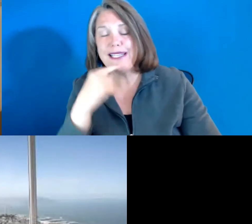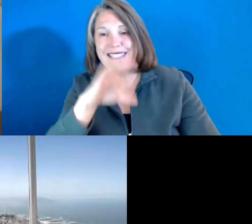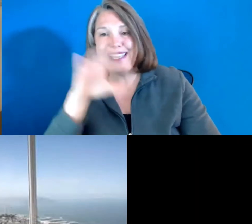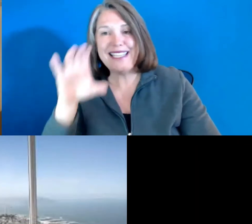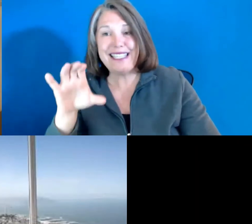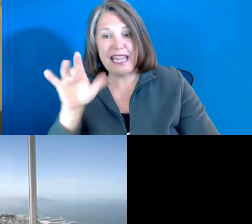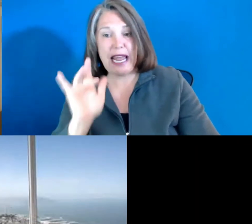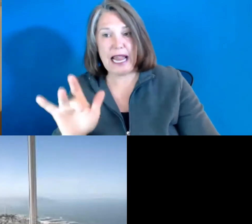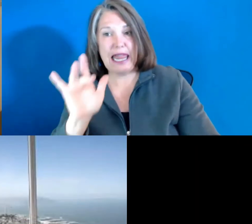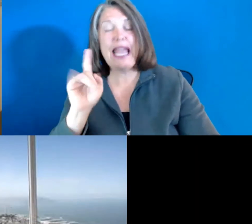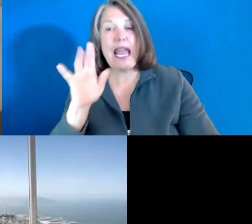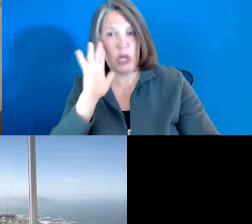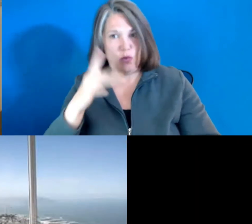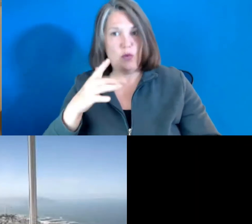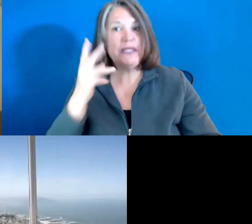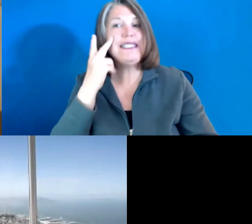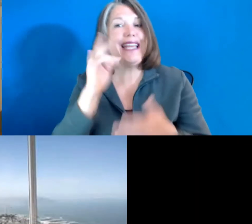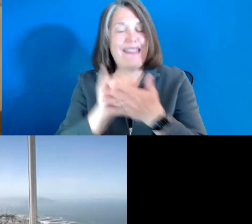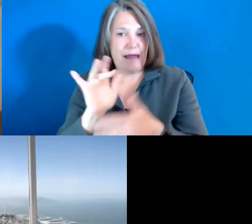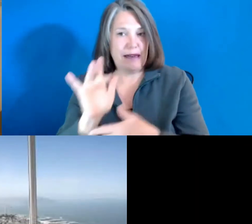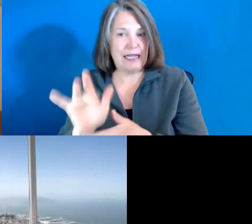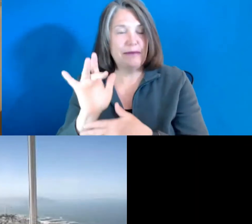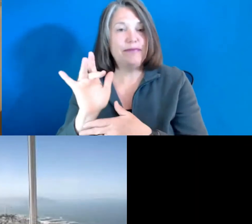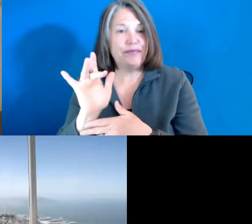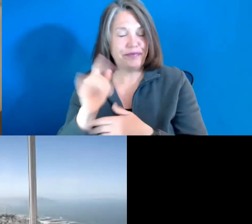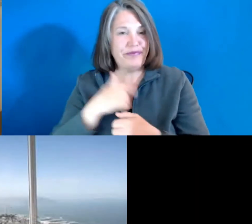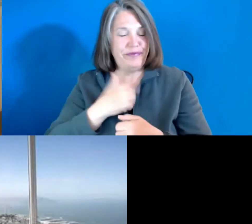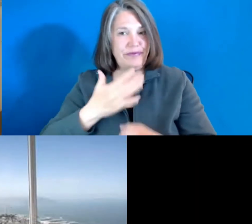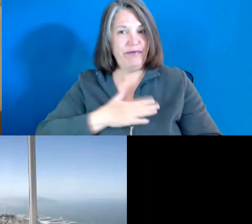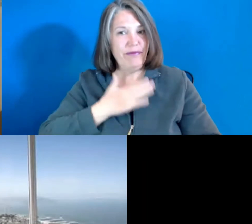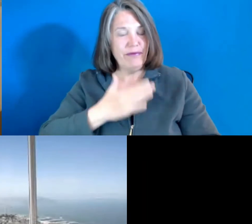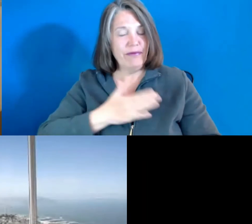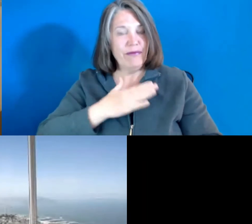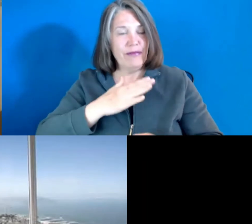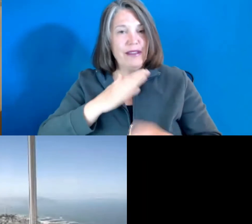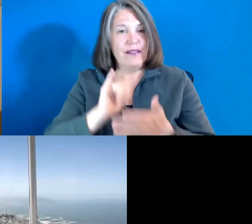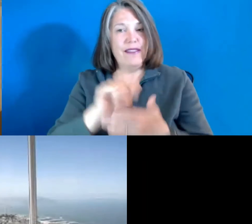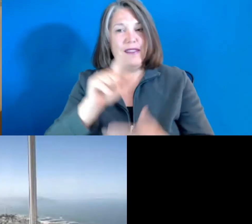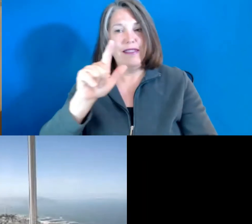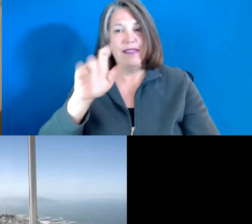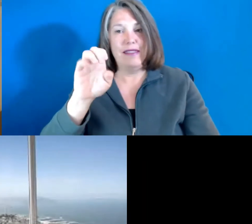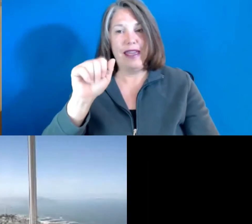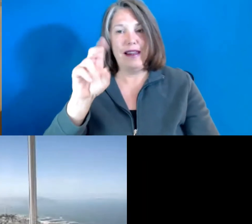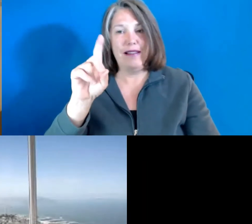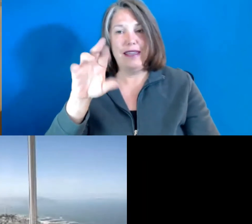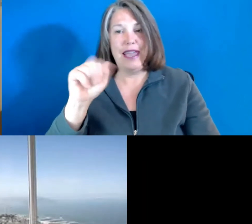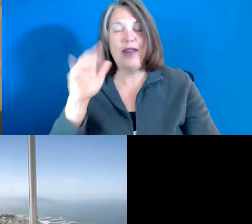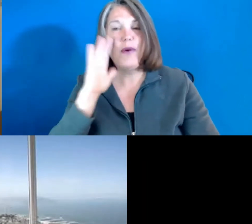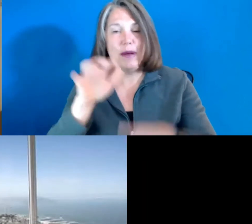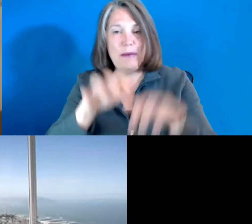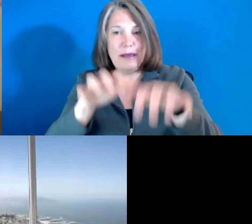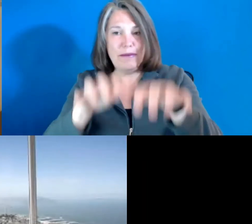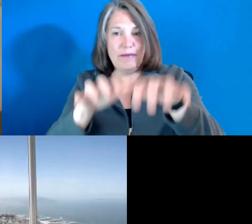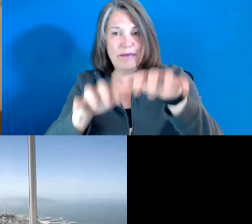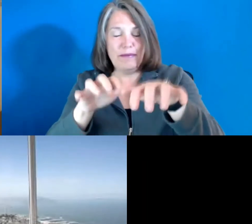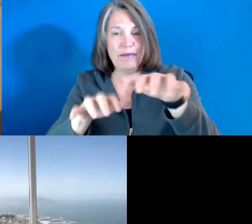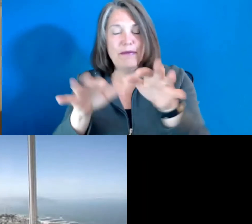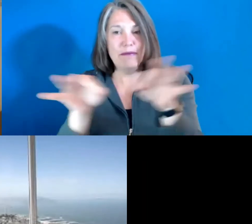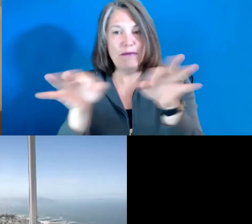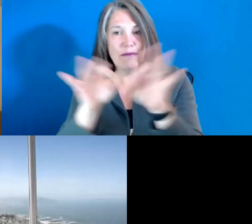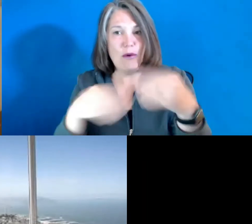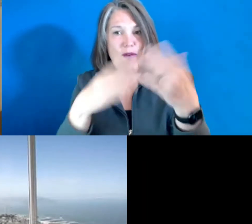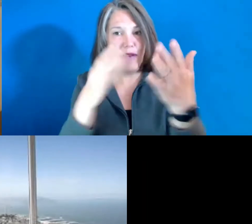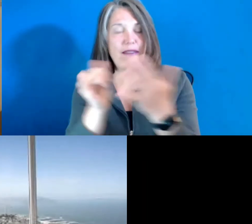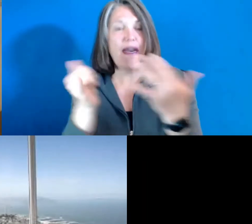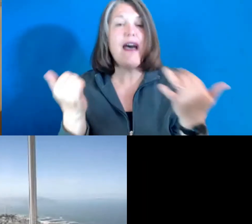the live closed captioning, and I am pleased that Leandra will be doing that live closed captioning with us.